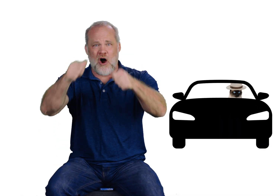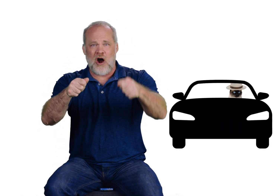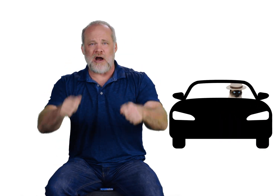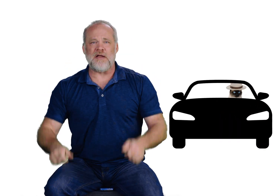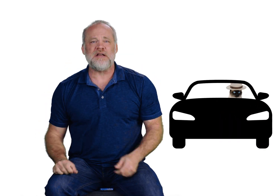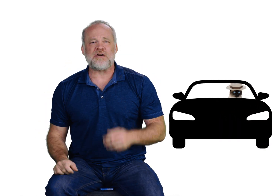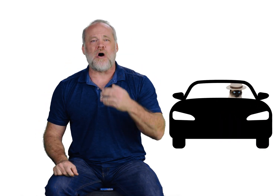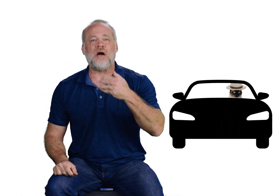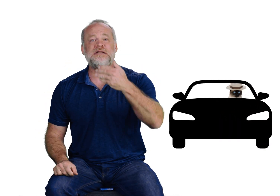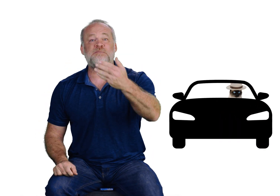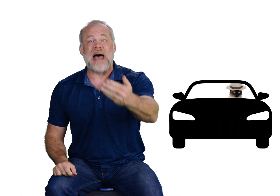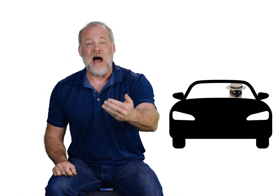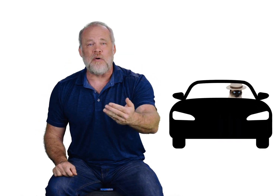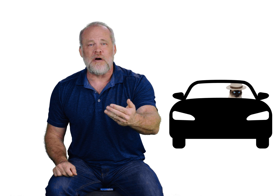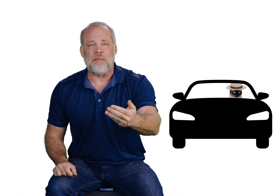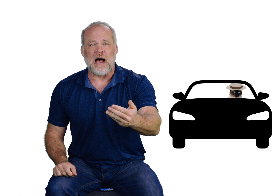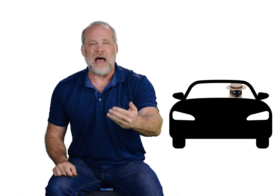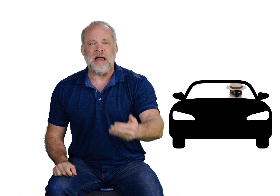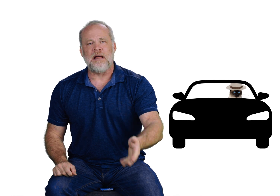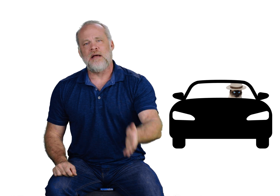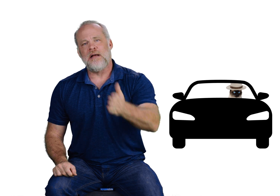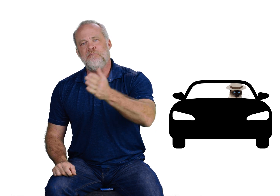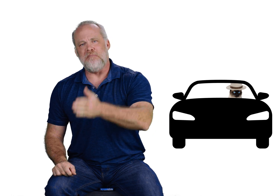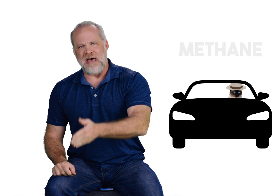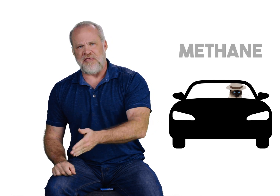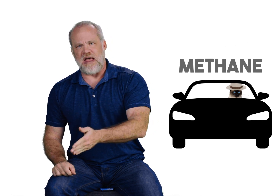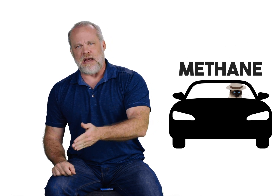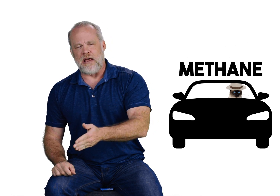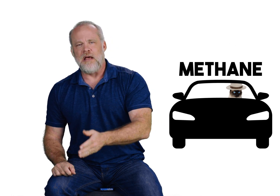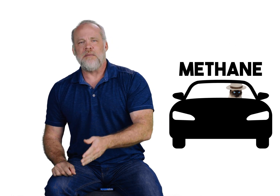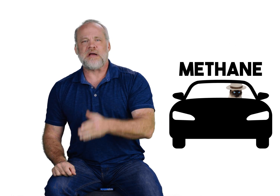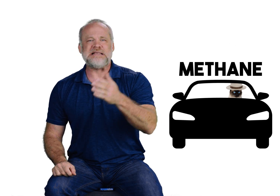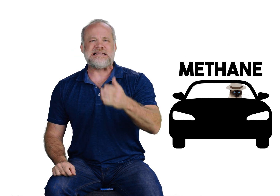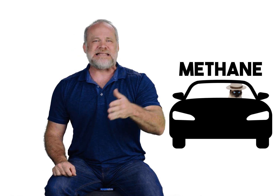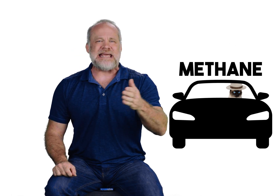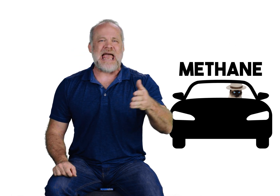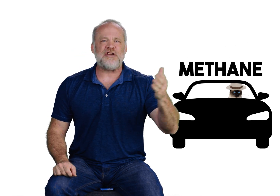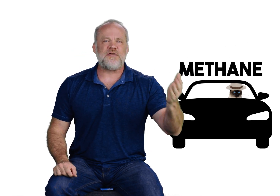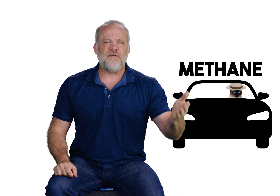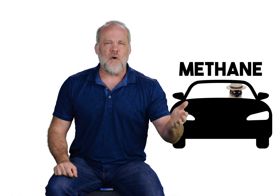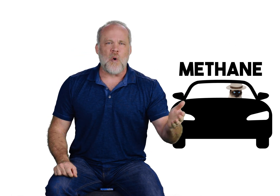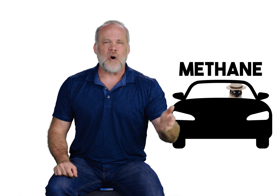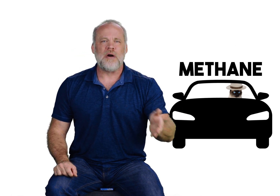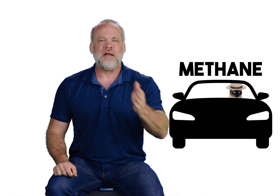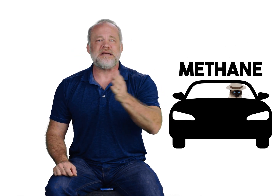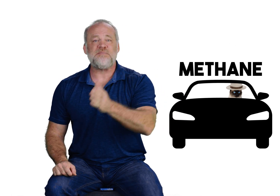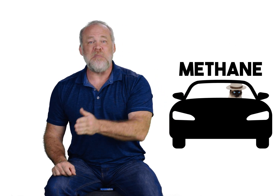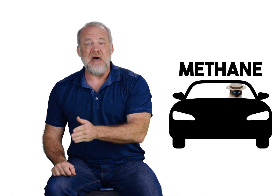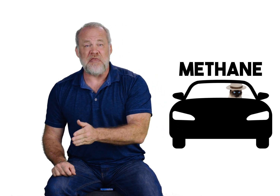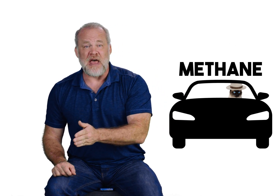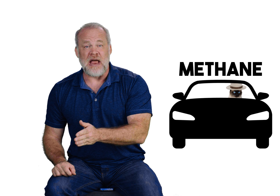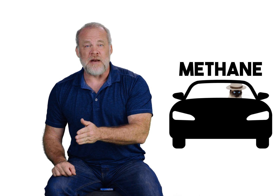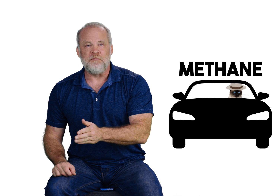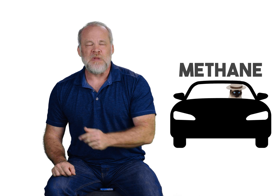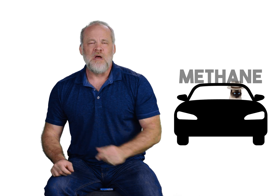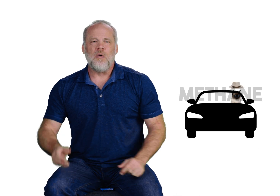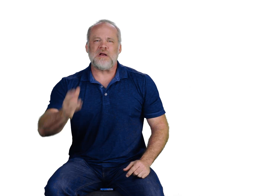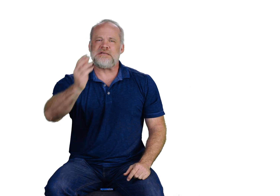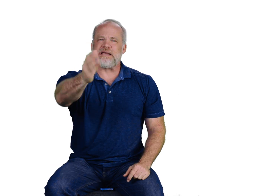car, and this car is powered by methane. Because CH4 is methane. What is the